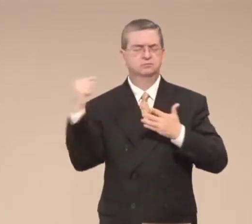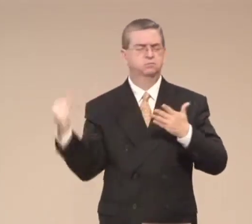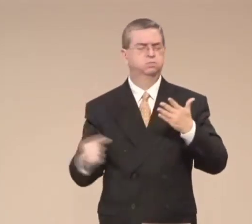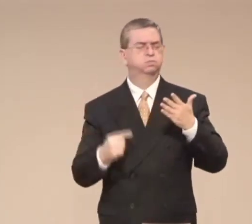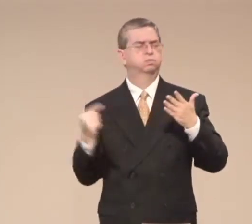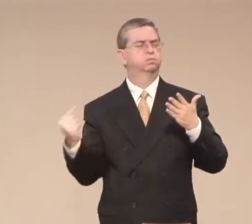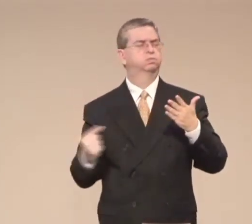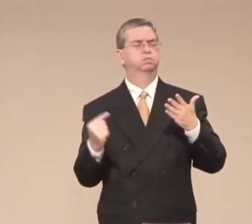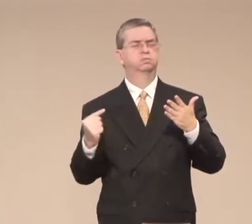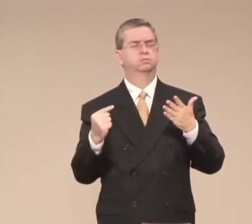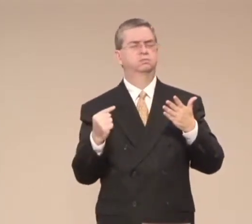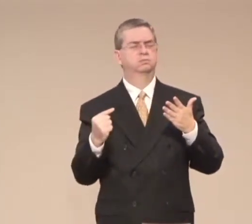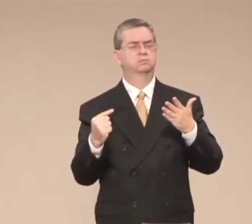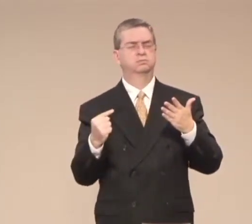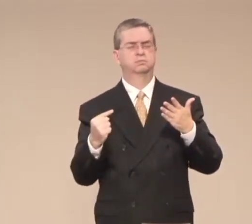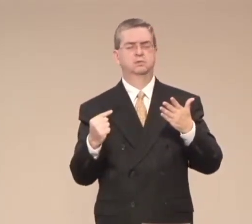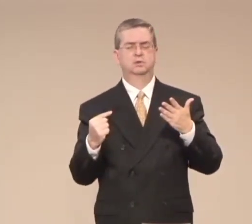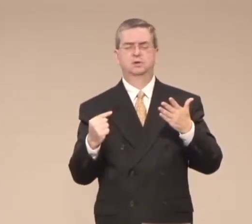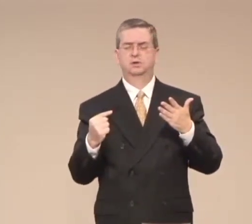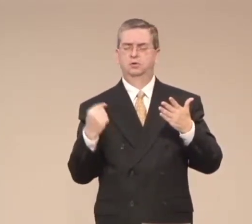You lead us today through this message.